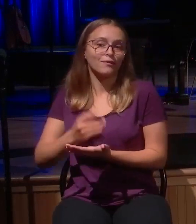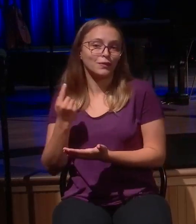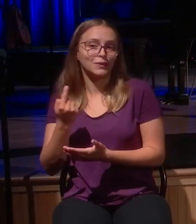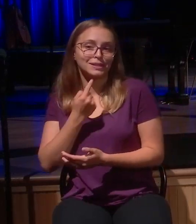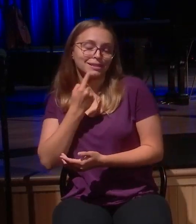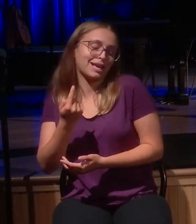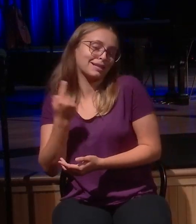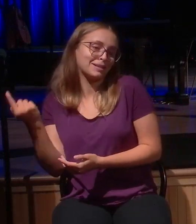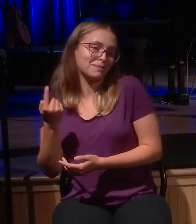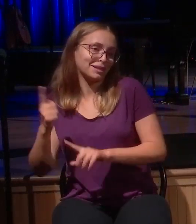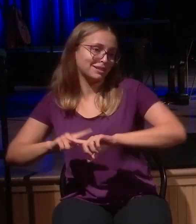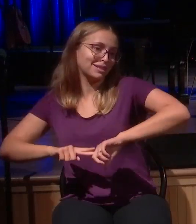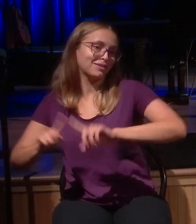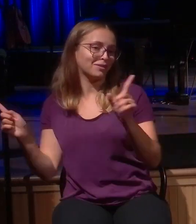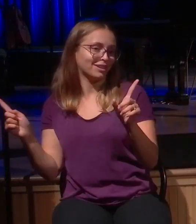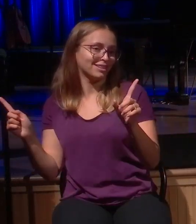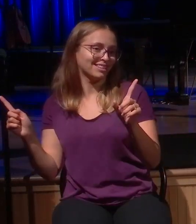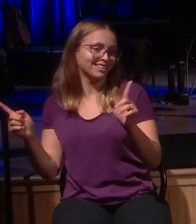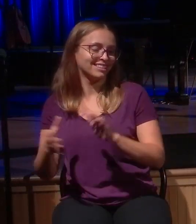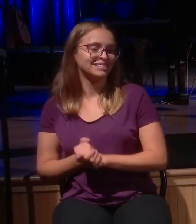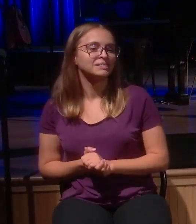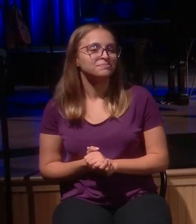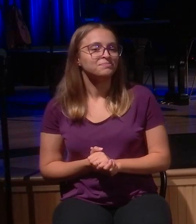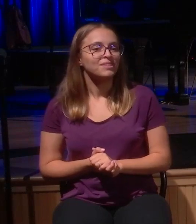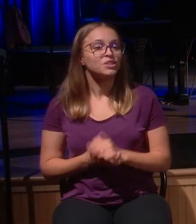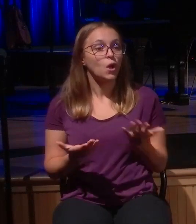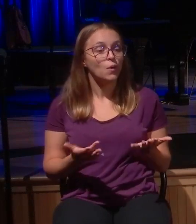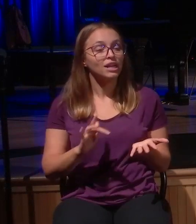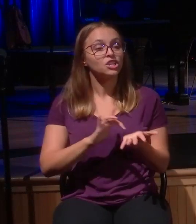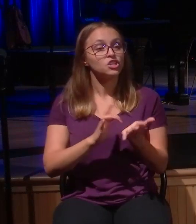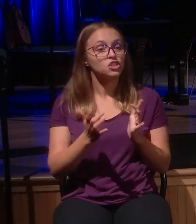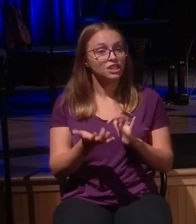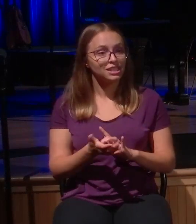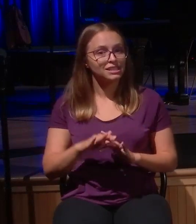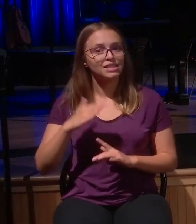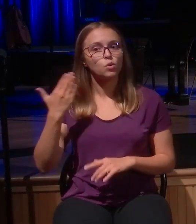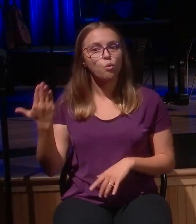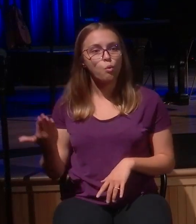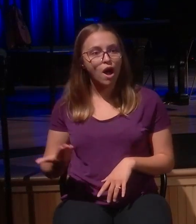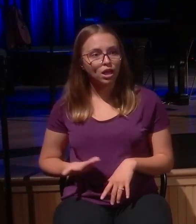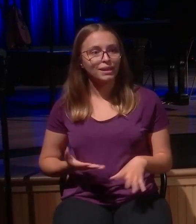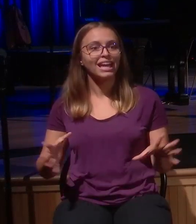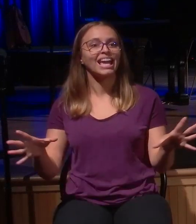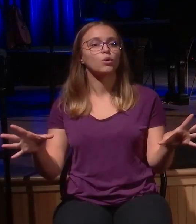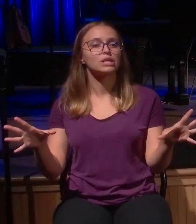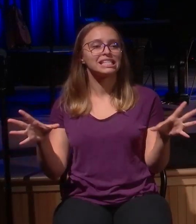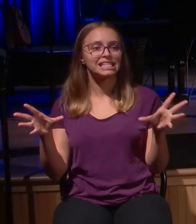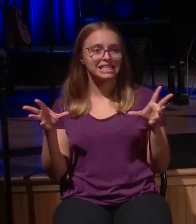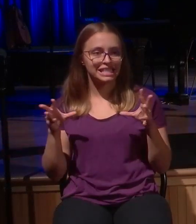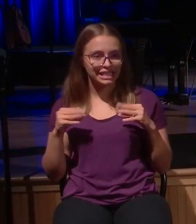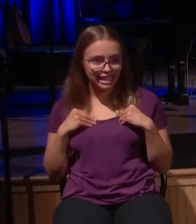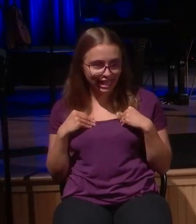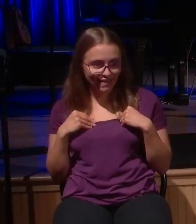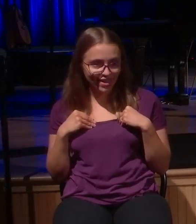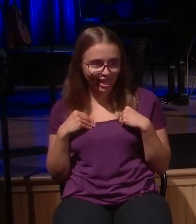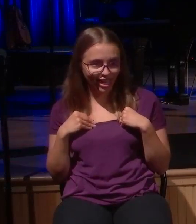is gathered, welcoming, receiving. Listen, that word there, Jesus receives, it means this, to welcome warmly.